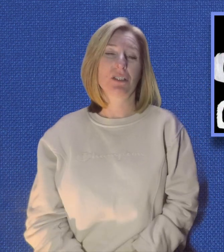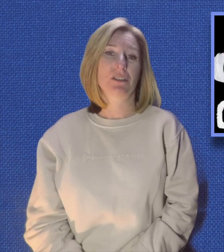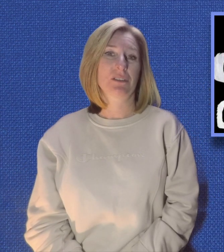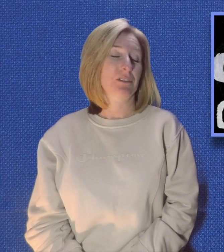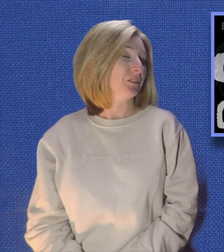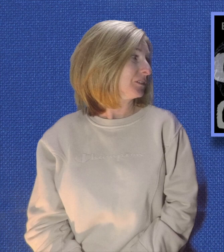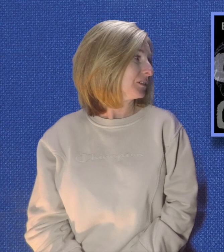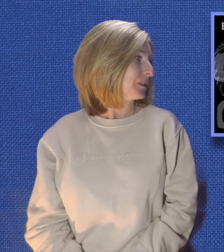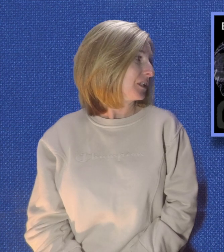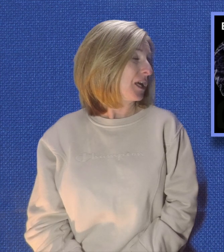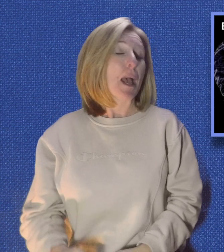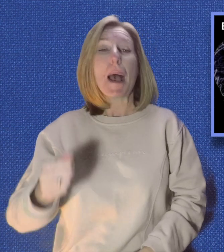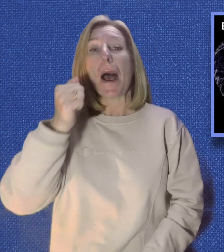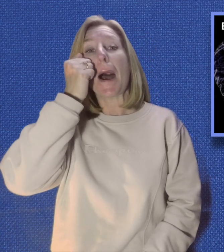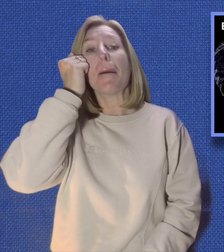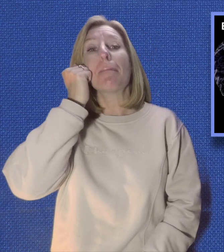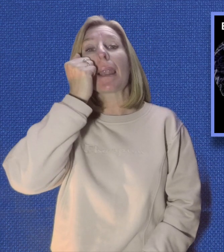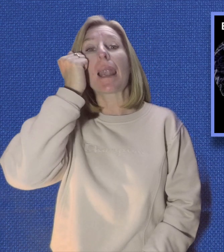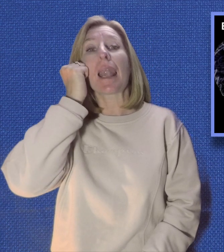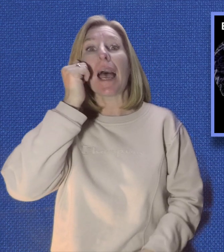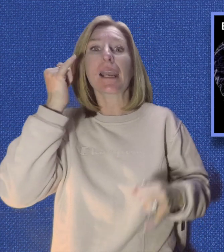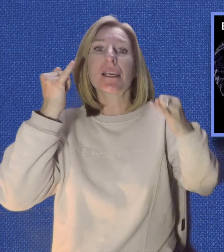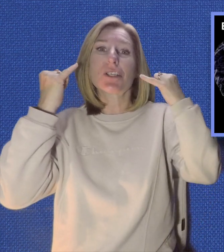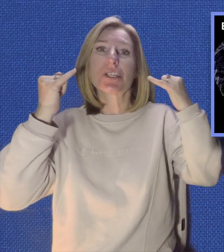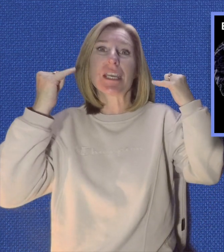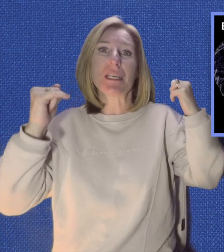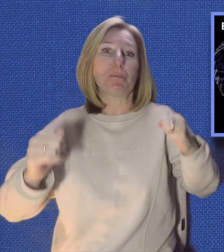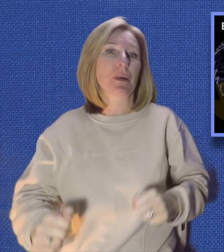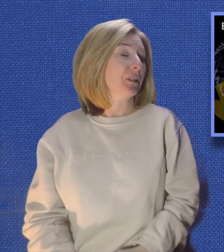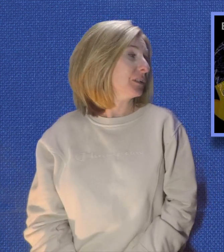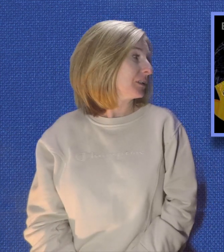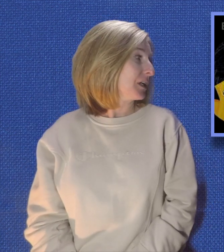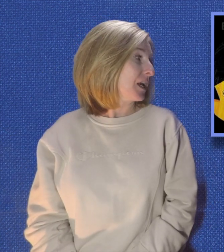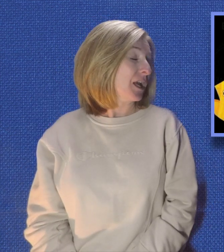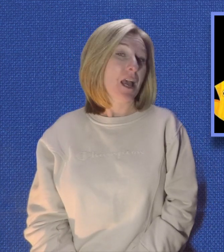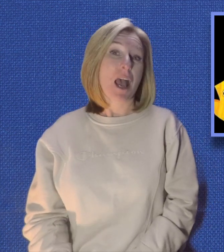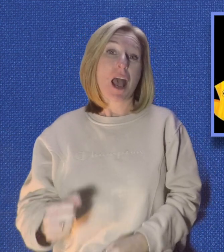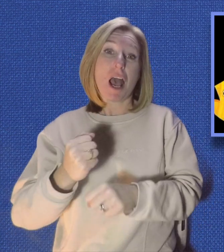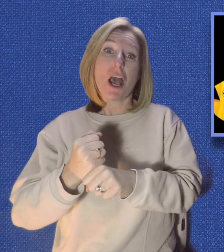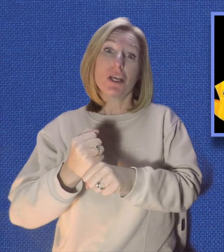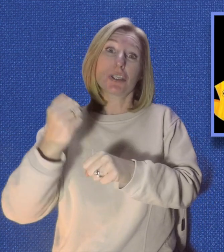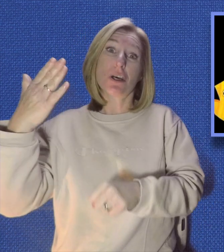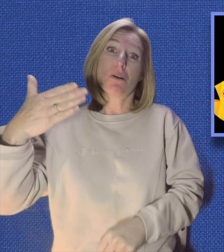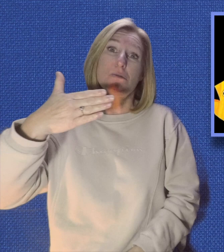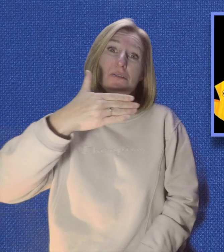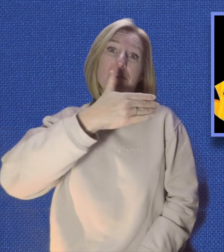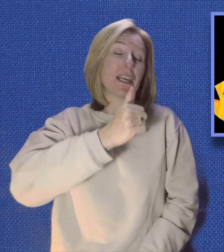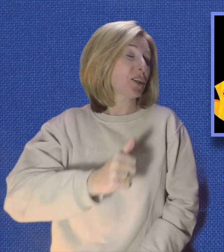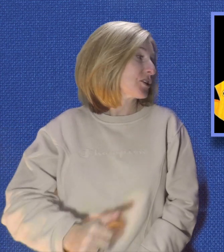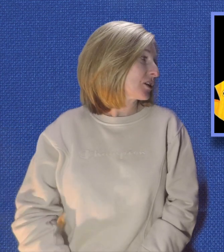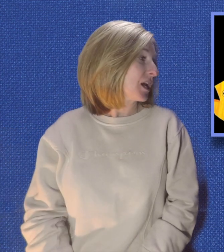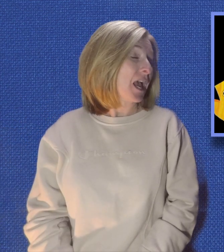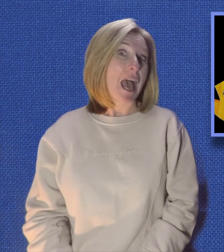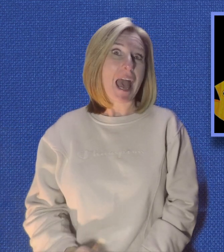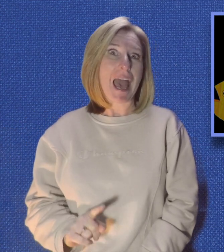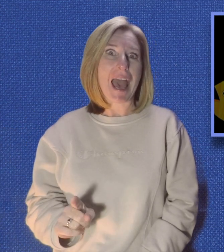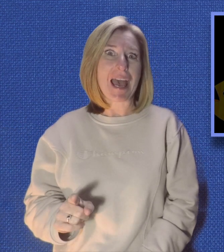a white dog, sheep, a gold fish and